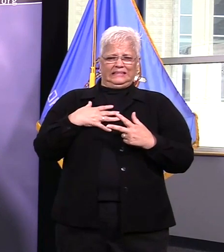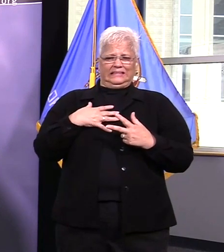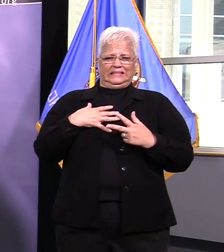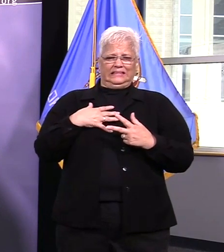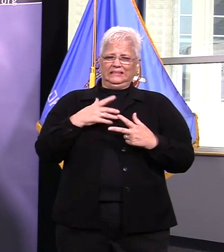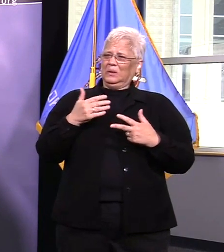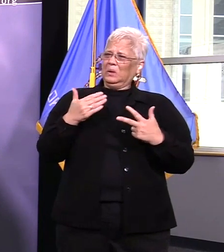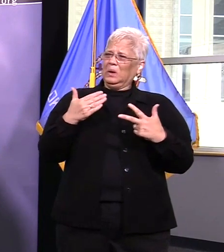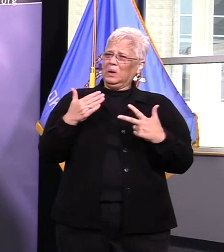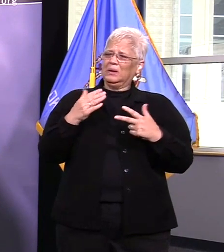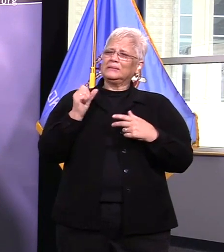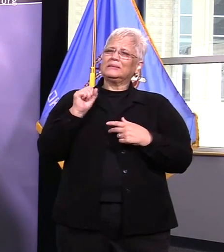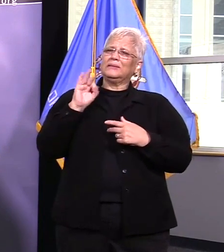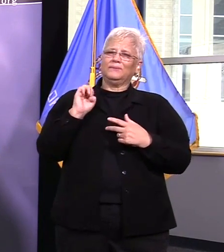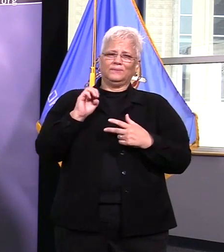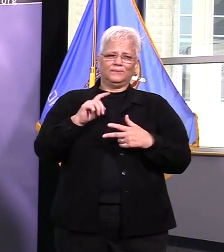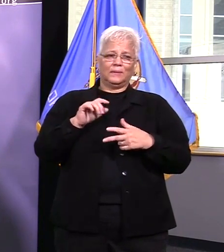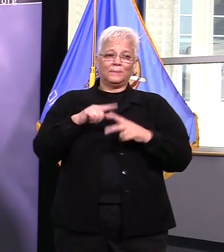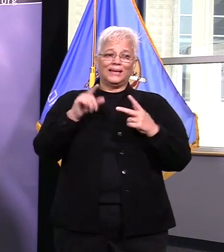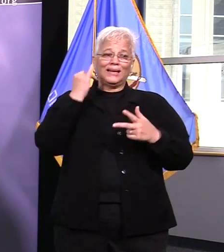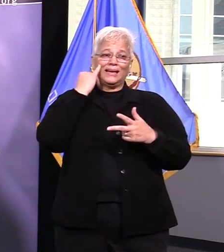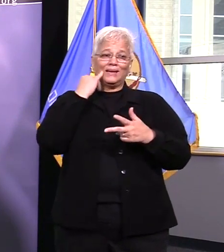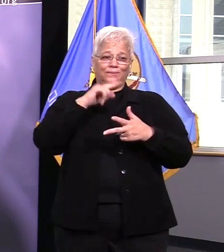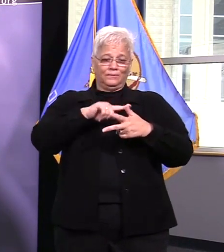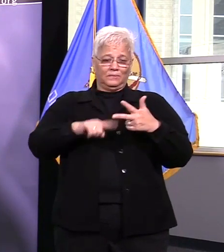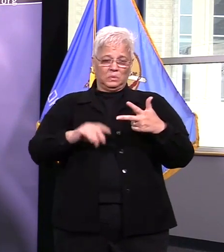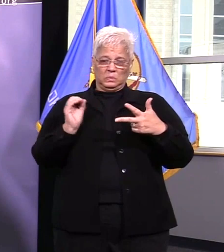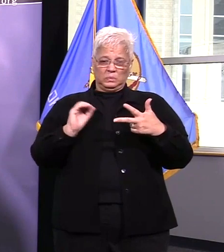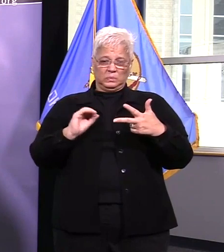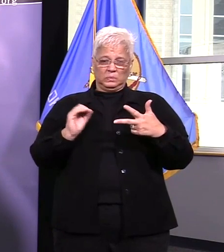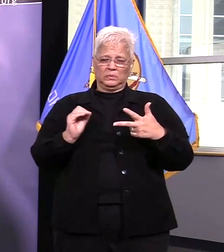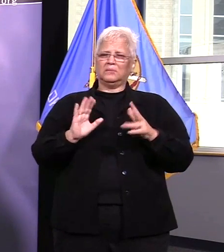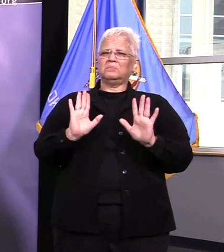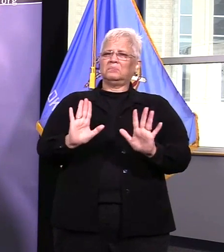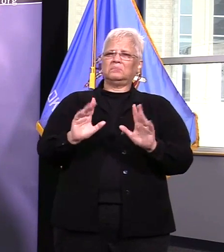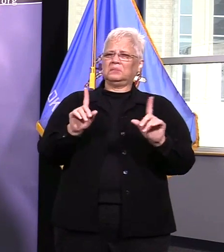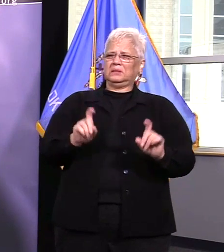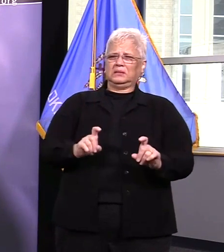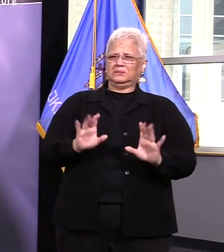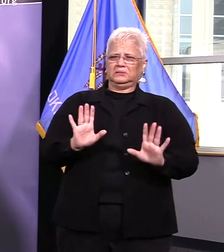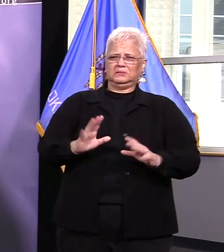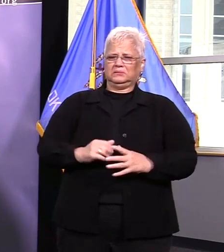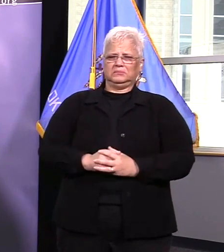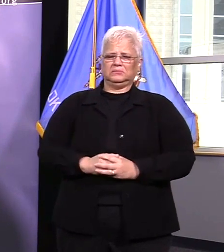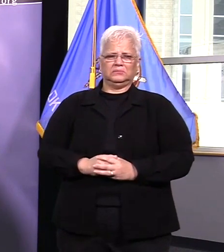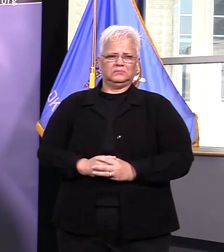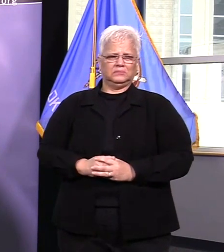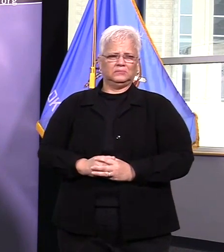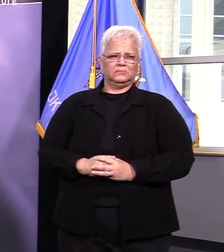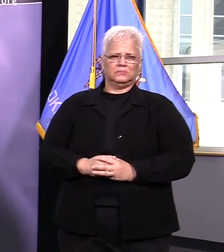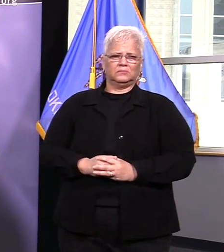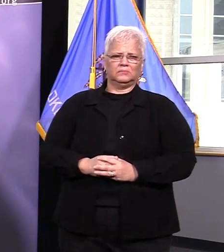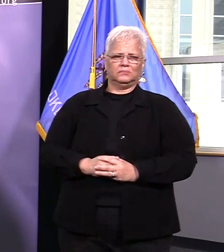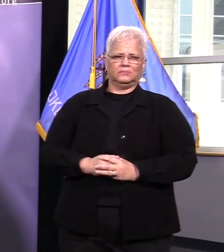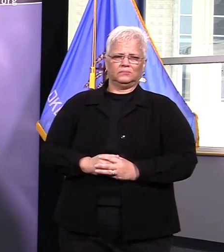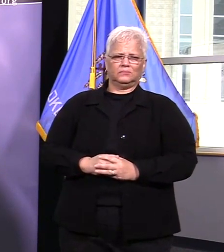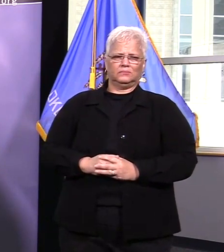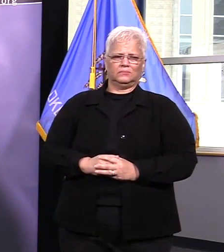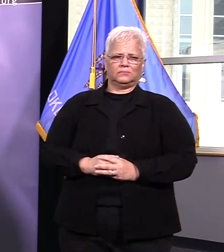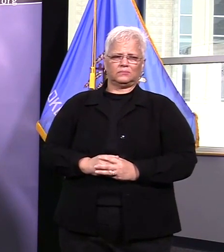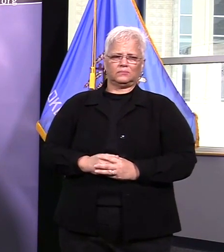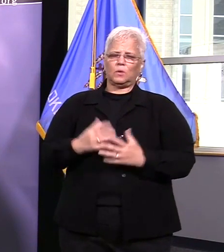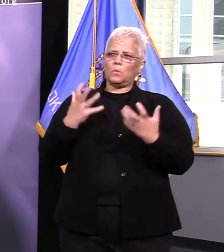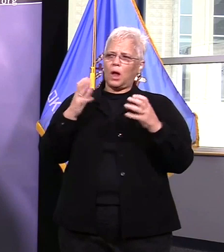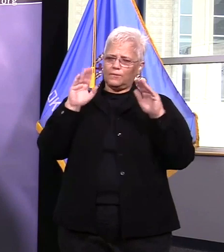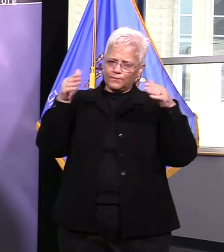eventually when we can actually ramp it up and we can because our concern now is is trying to get a handle on the number of asymptomatic presentations